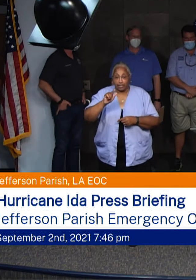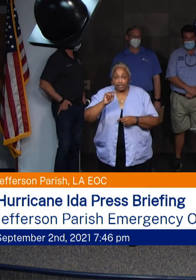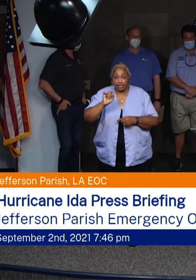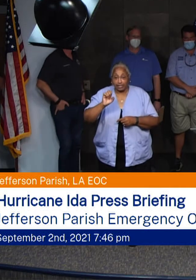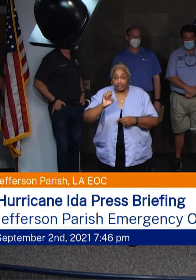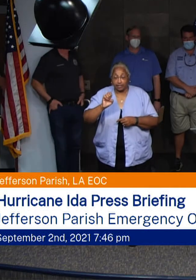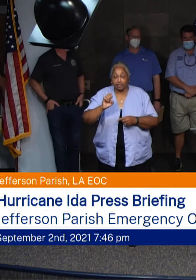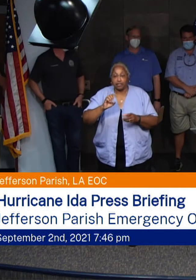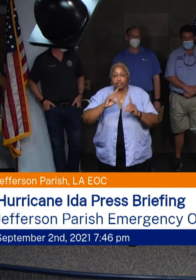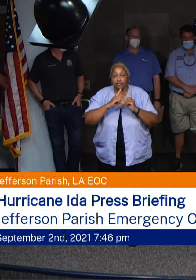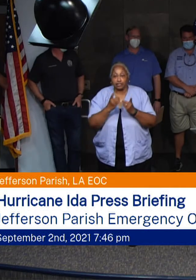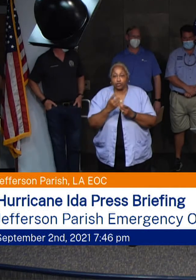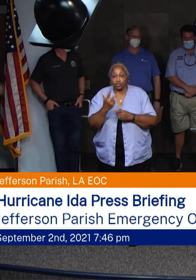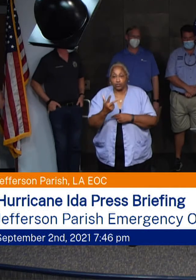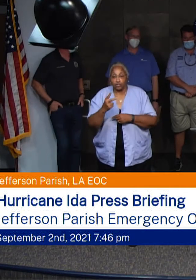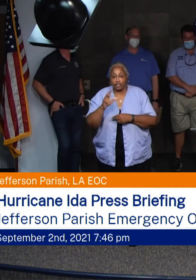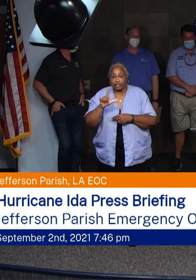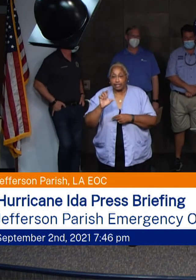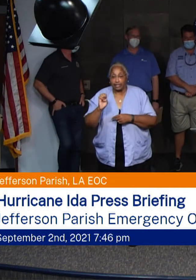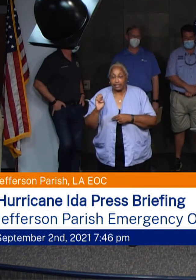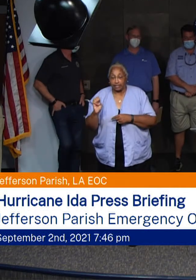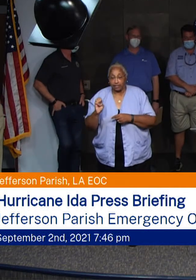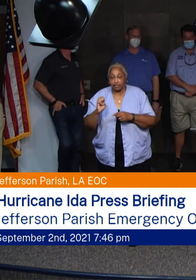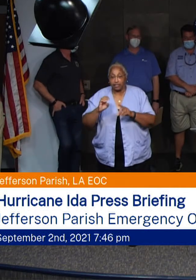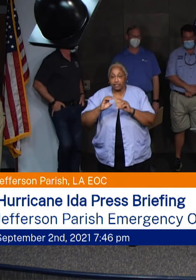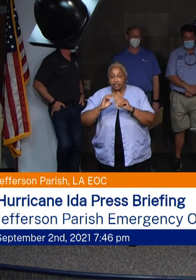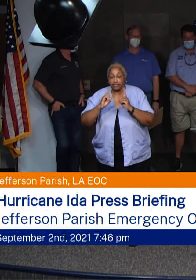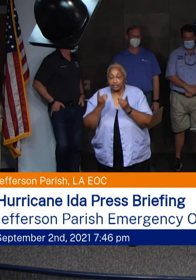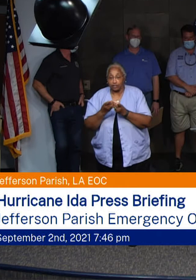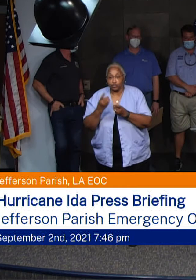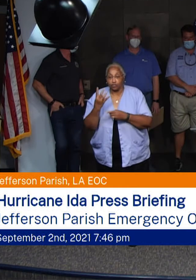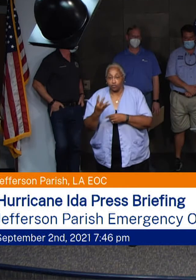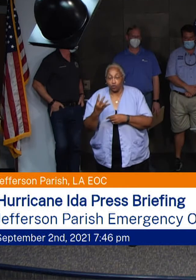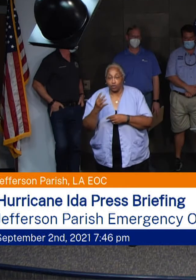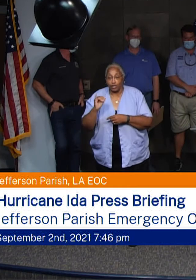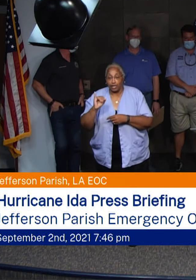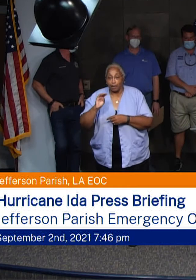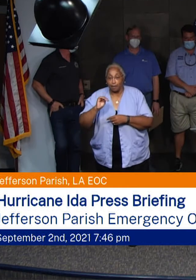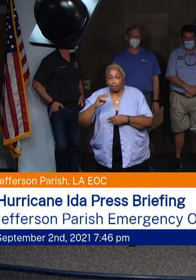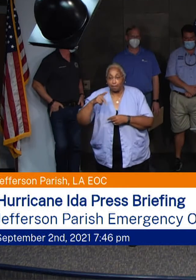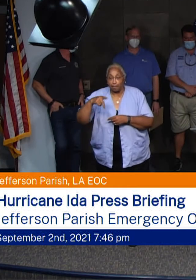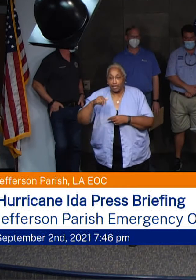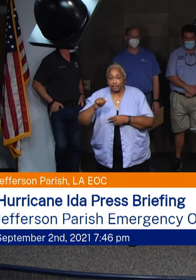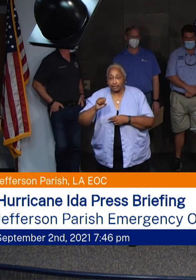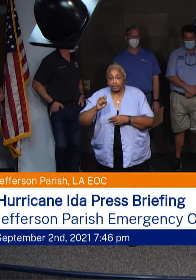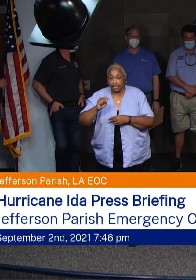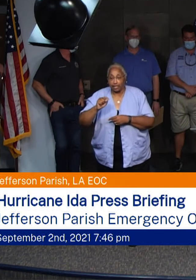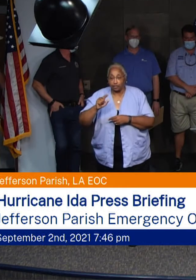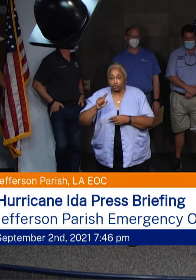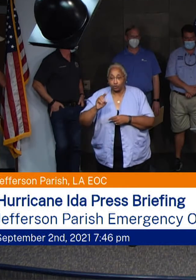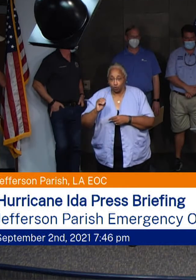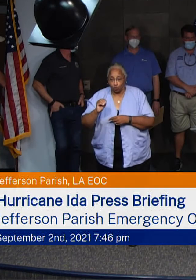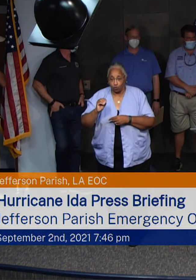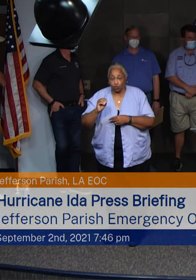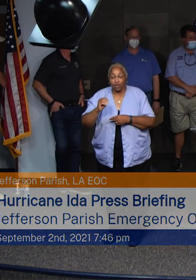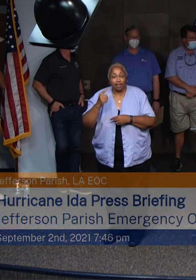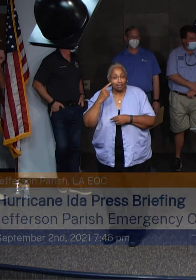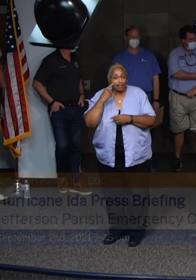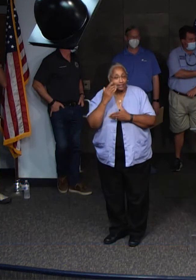District 3, Byron Lee, and councilman for District 4, Dominic Impostato. And I believe many, some of these members want to address you this evening.